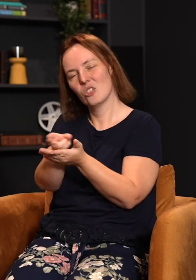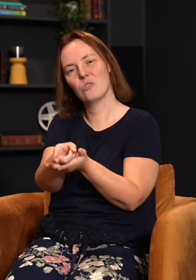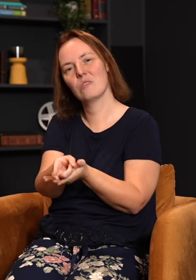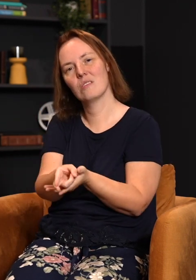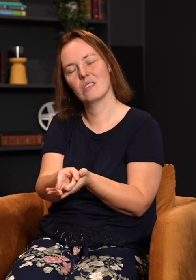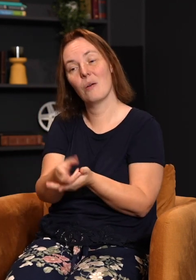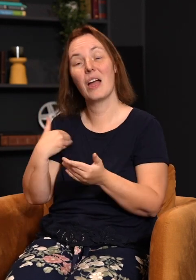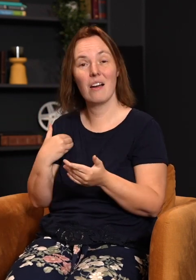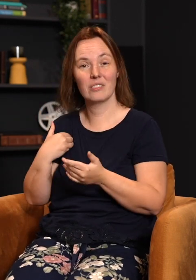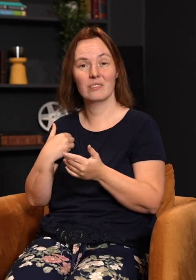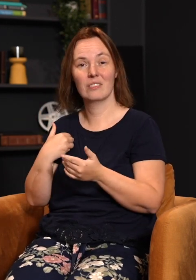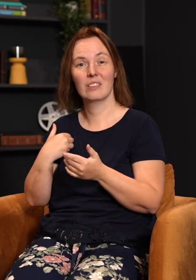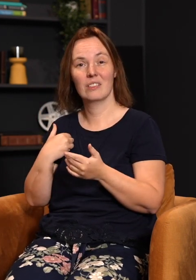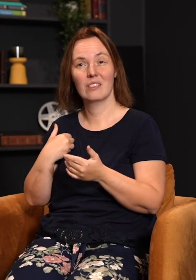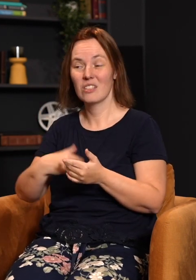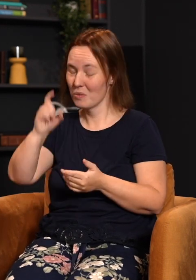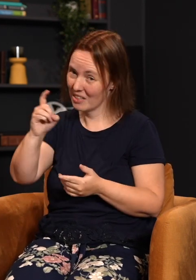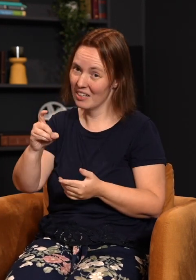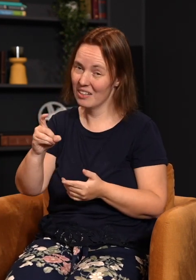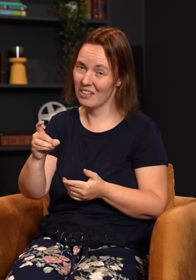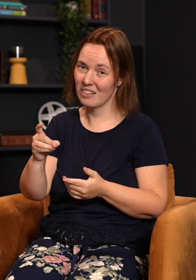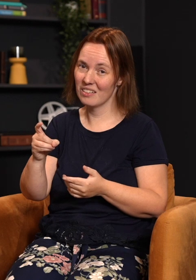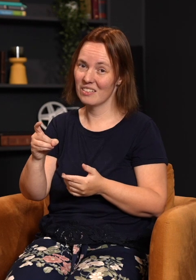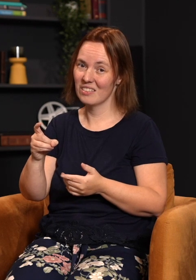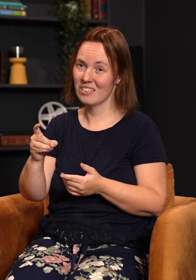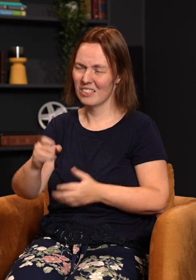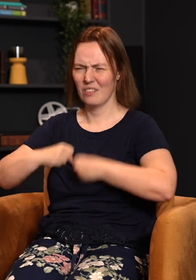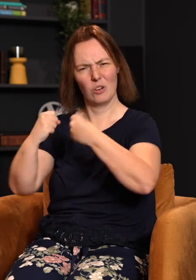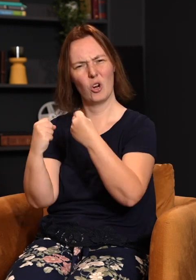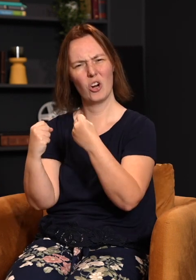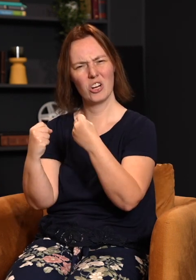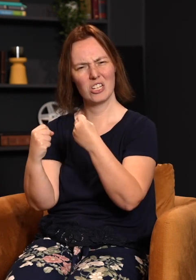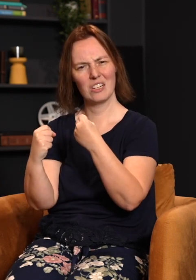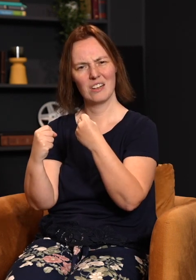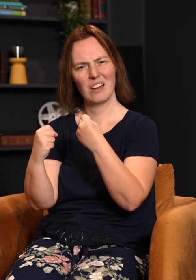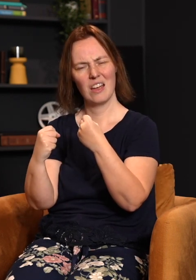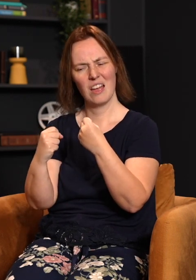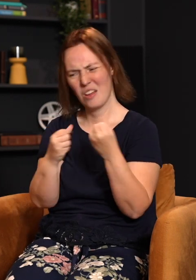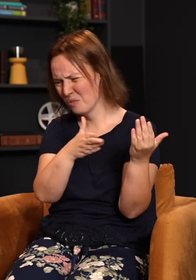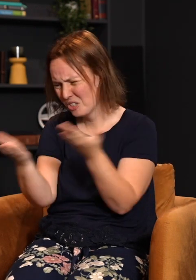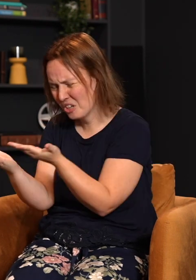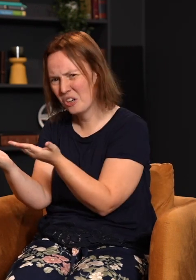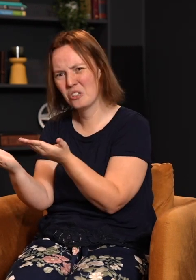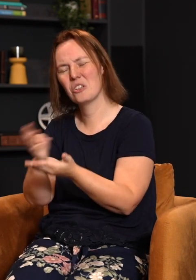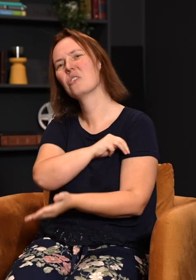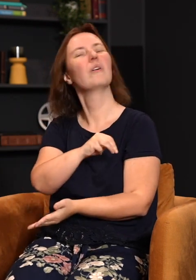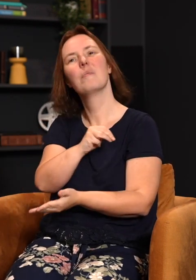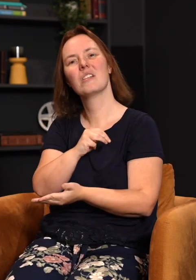power and the truth that we have. And so we need to get some backbone as the people of God. We need to get back on mission and realize how